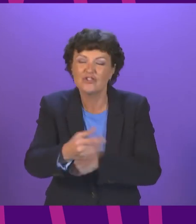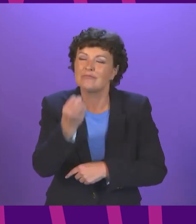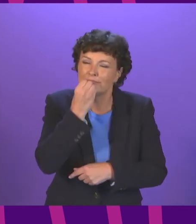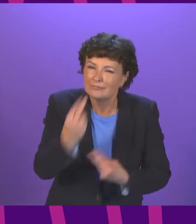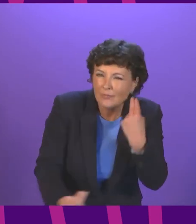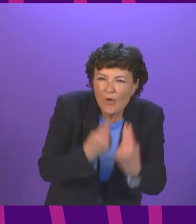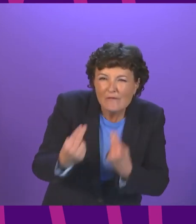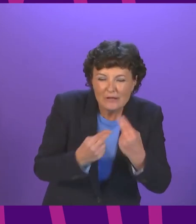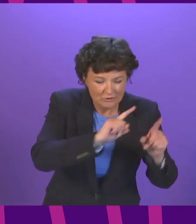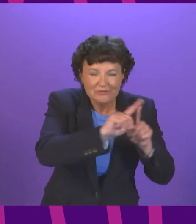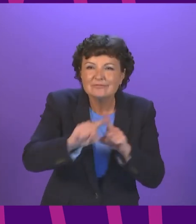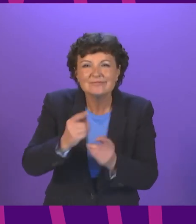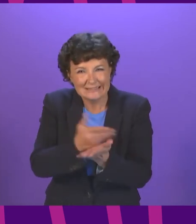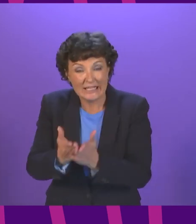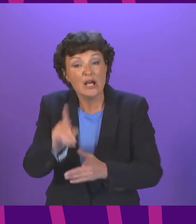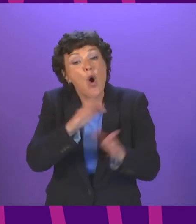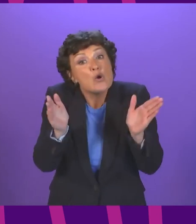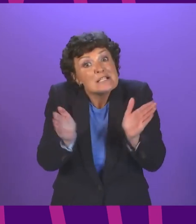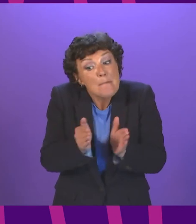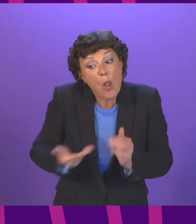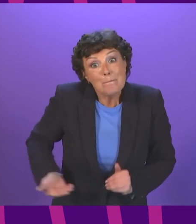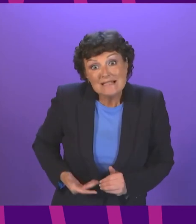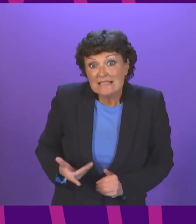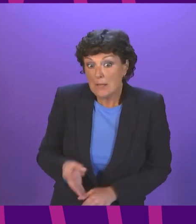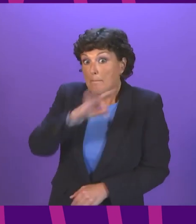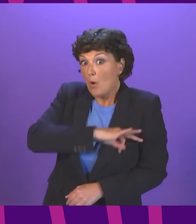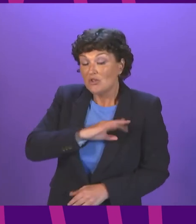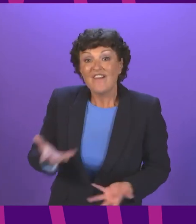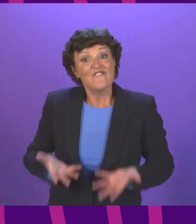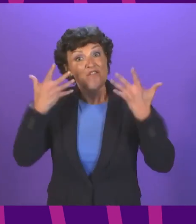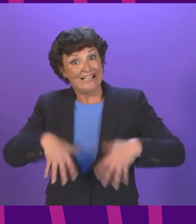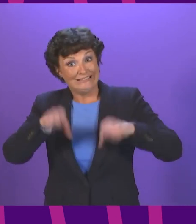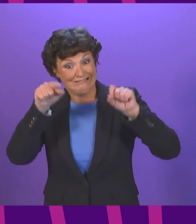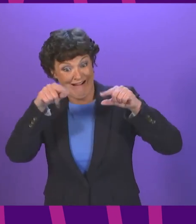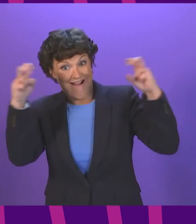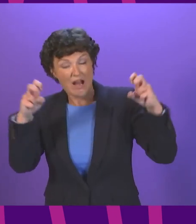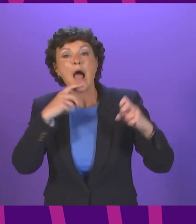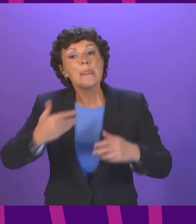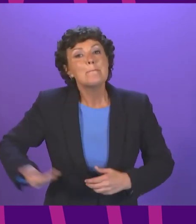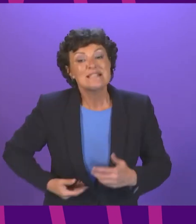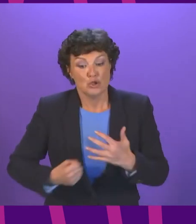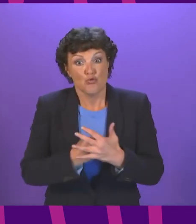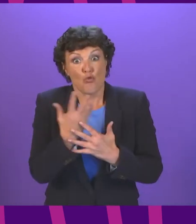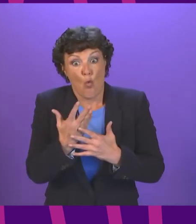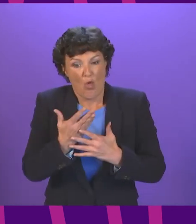whole of this financial year And the small business bonus, the fresh start relief and the business growth accelerator will all continue for the